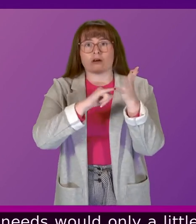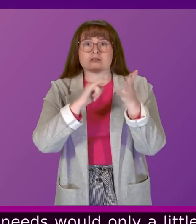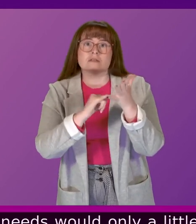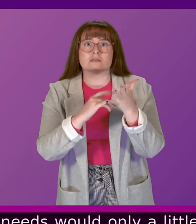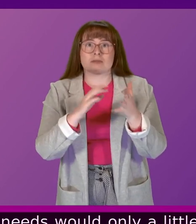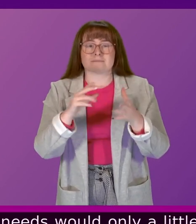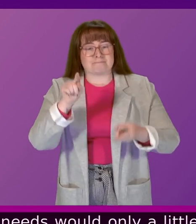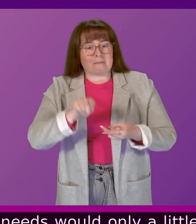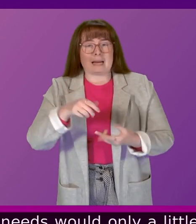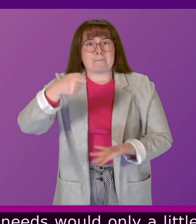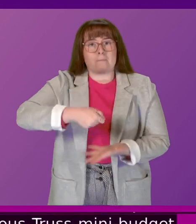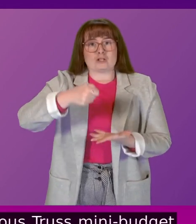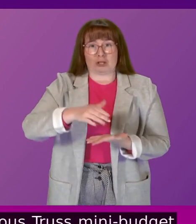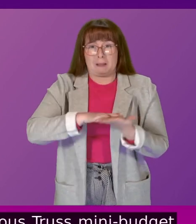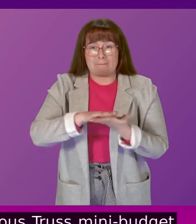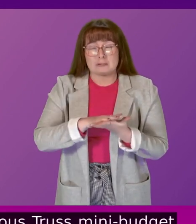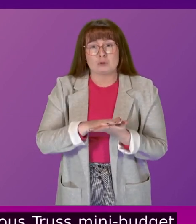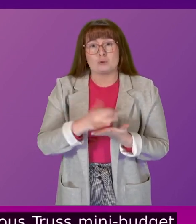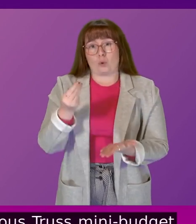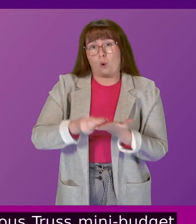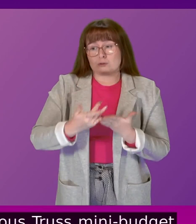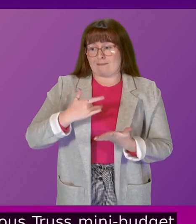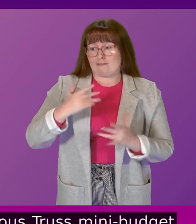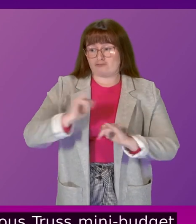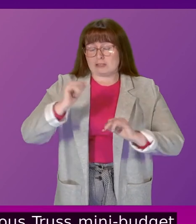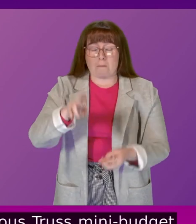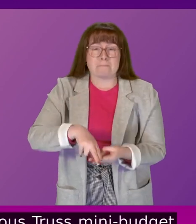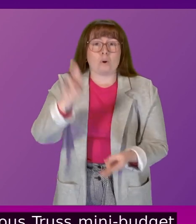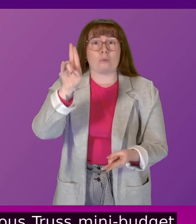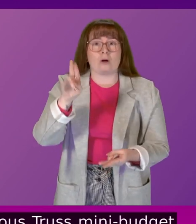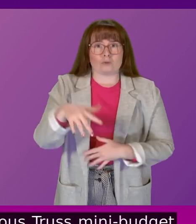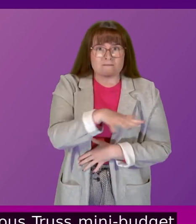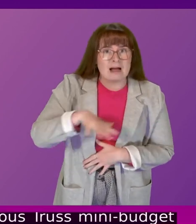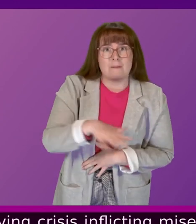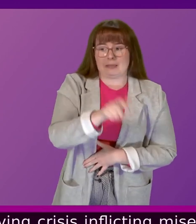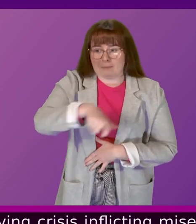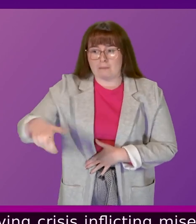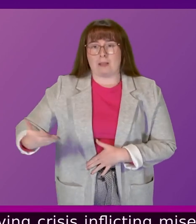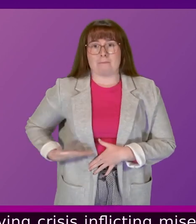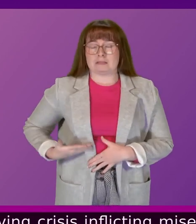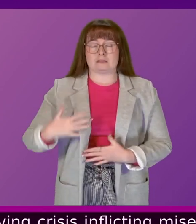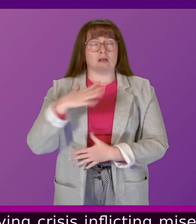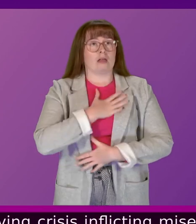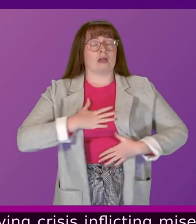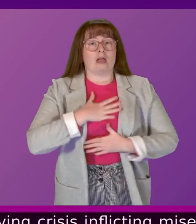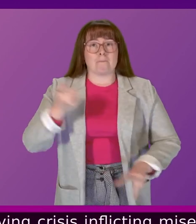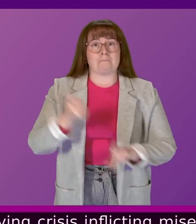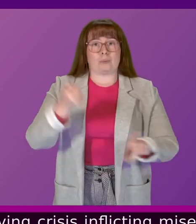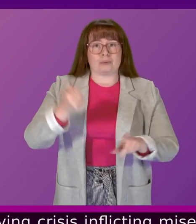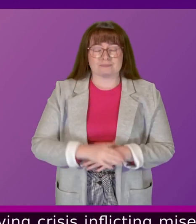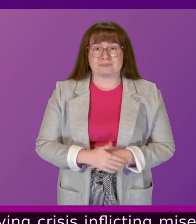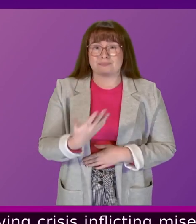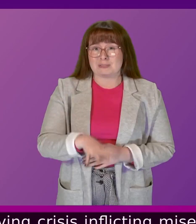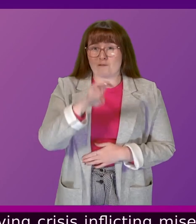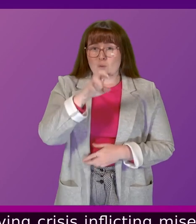turbocharged the cost-of-living crisis, inflicting misery on individuals, communities and businesses. We've now seen 14 increases